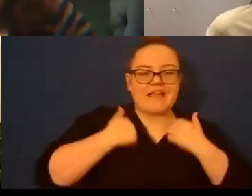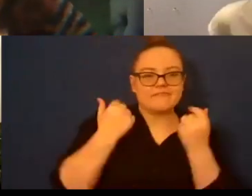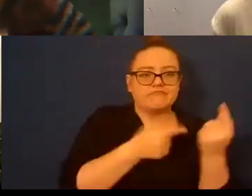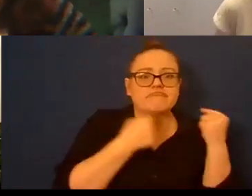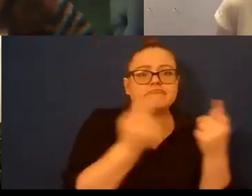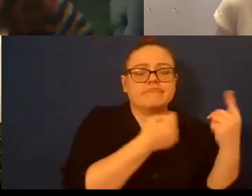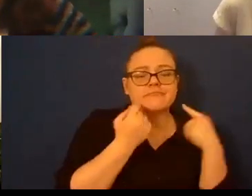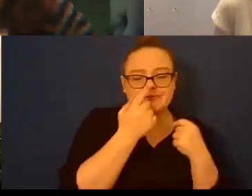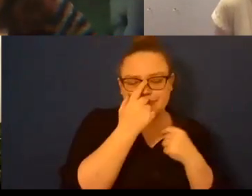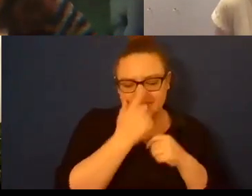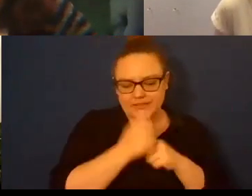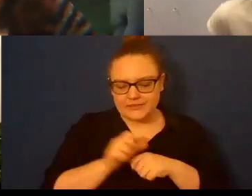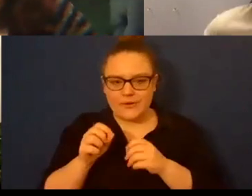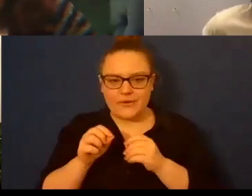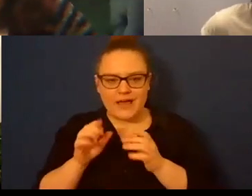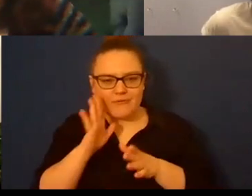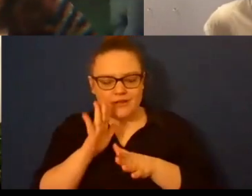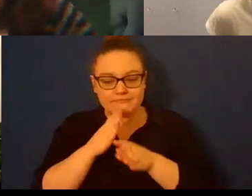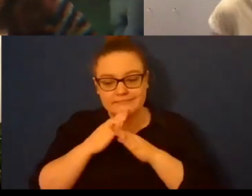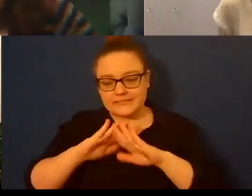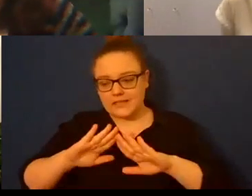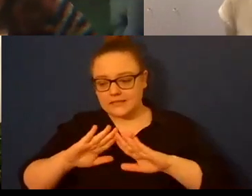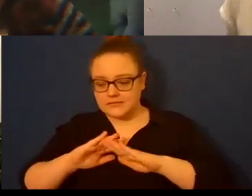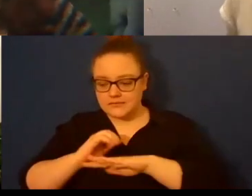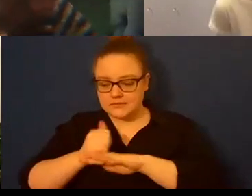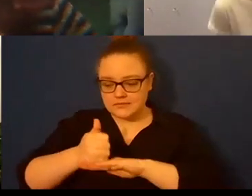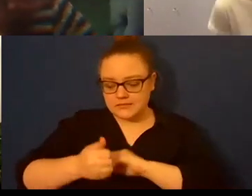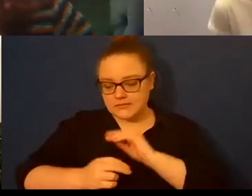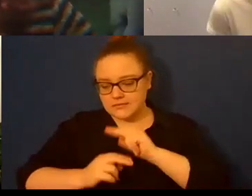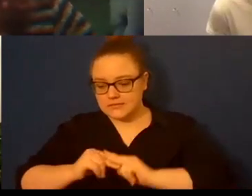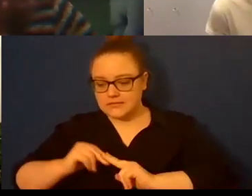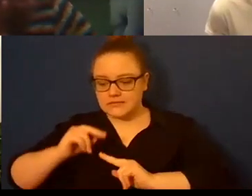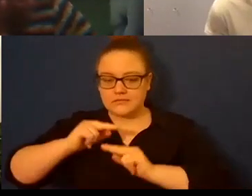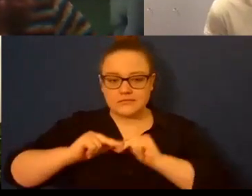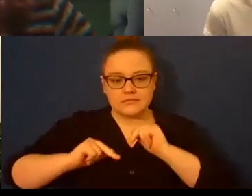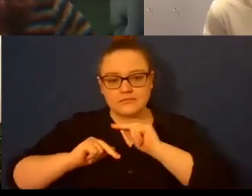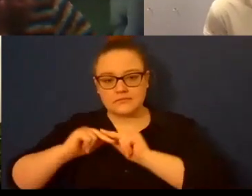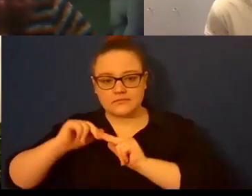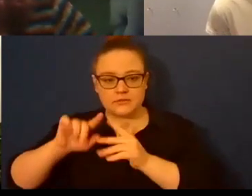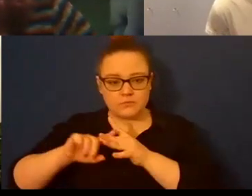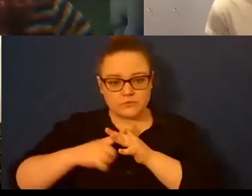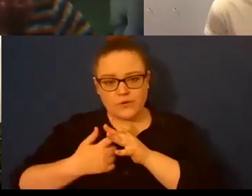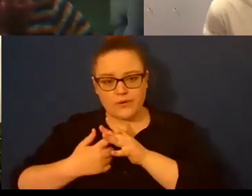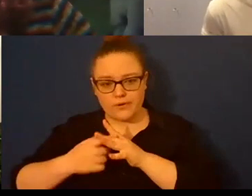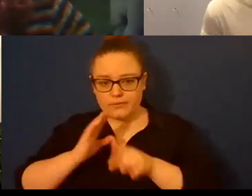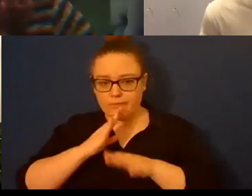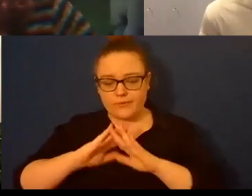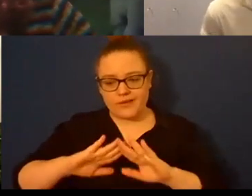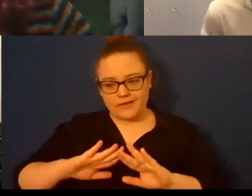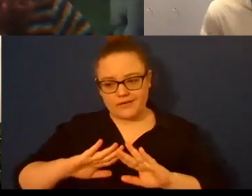build out of silence and try to um use silence as an architectural element in the poems as opposed to